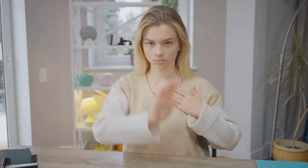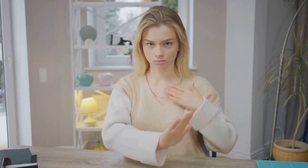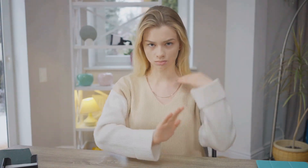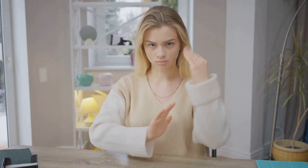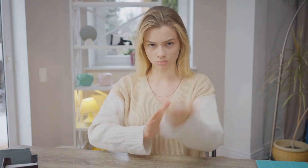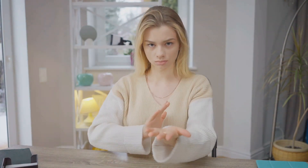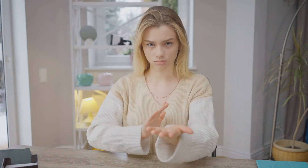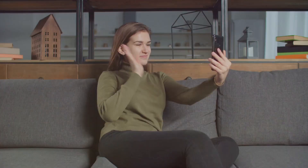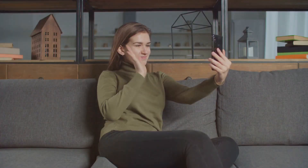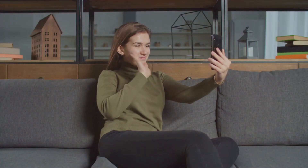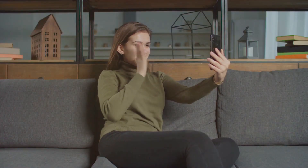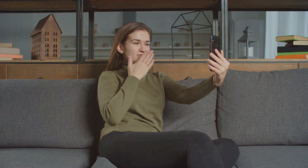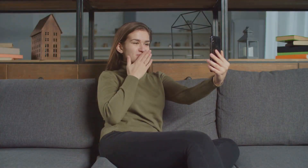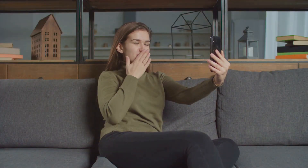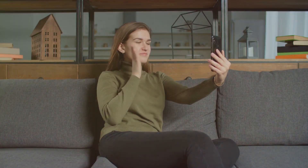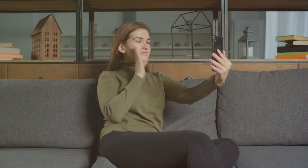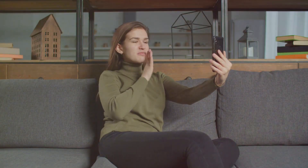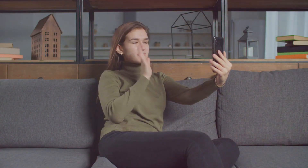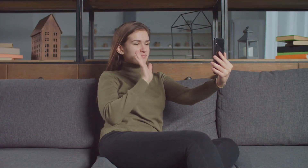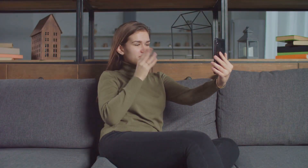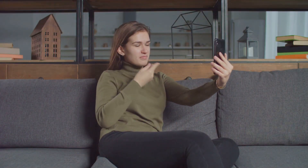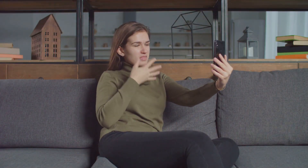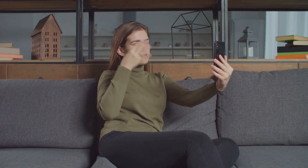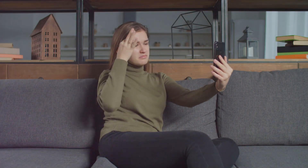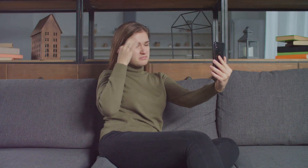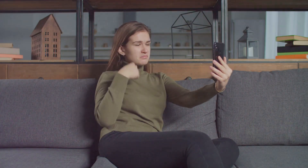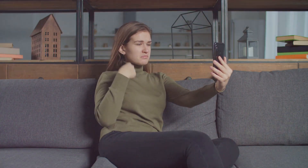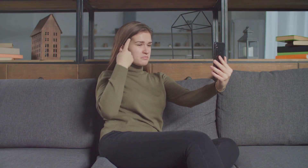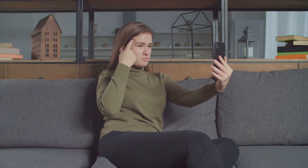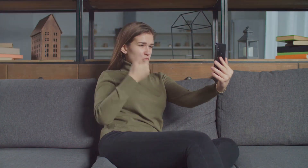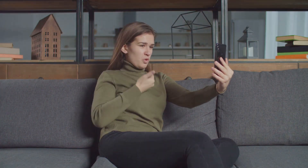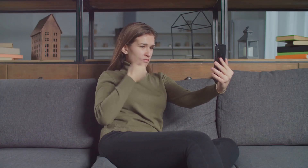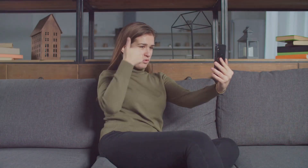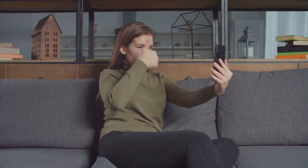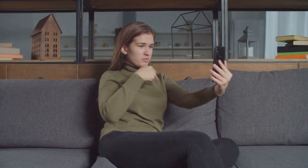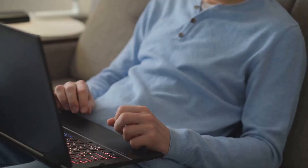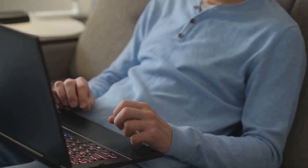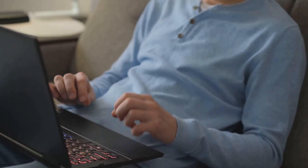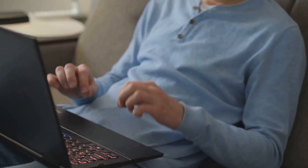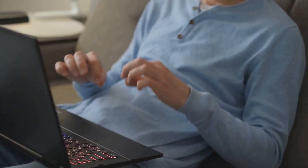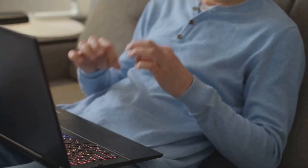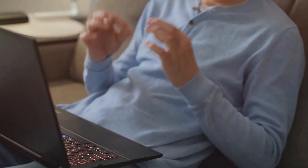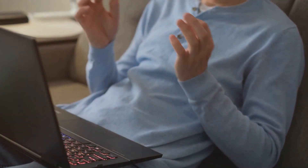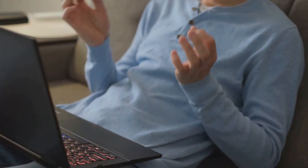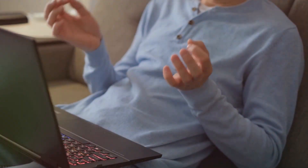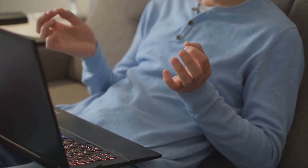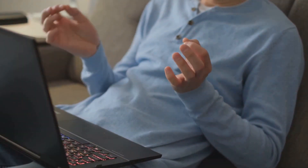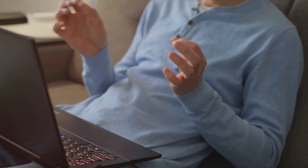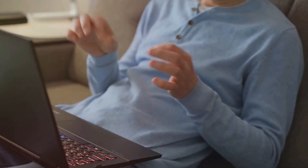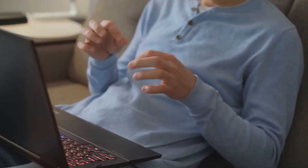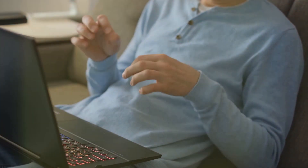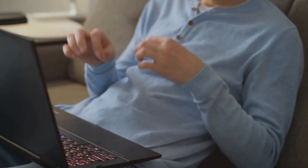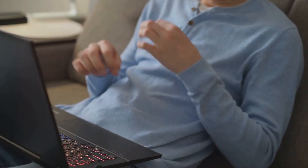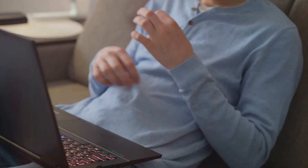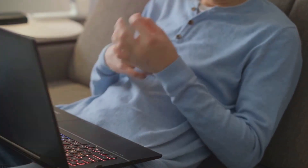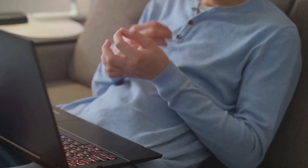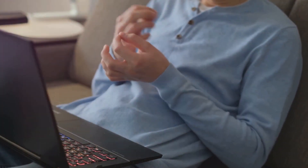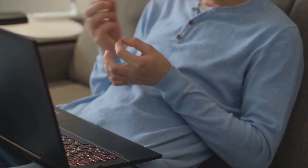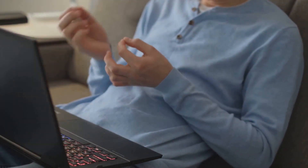neutrality, and their fluency in American Sign Language is commendable. Add to this their specialized skills in legal